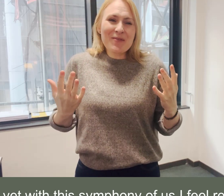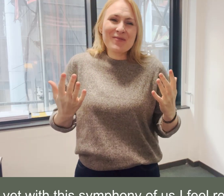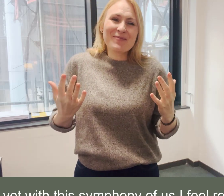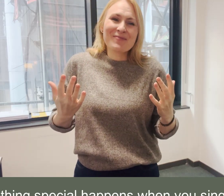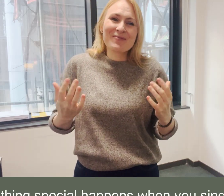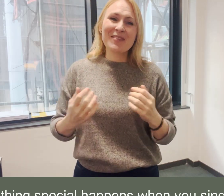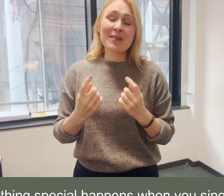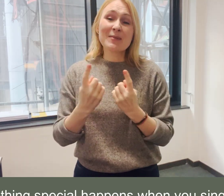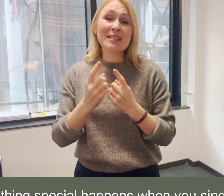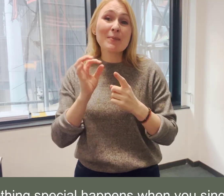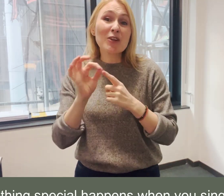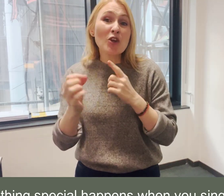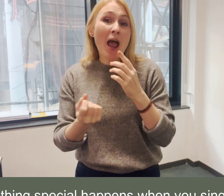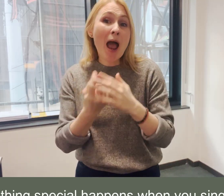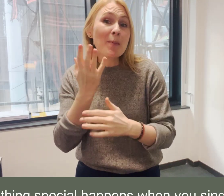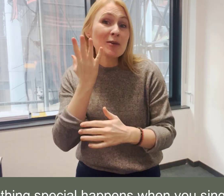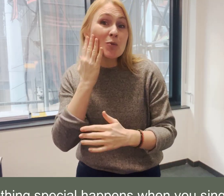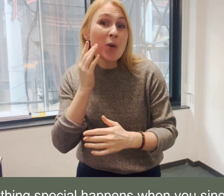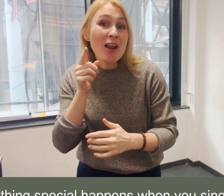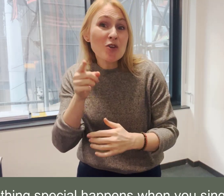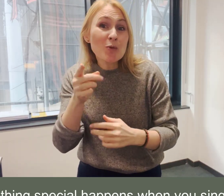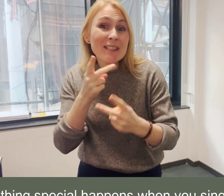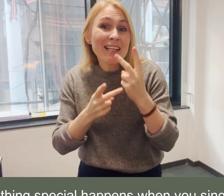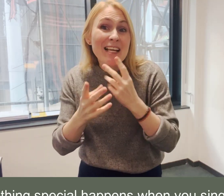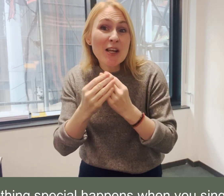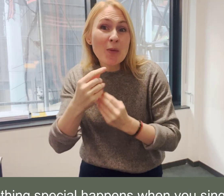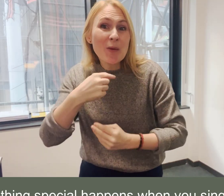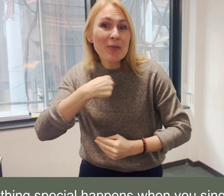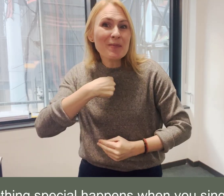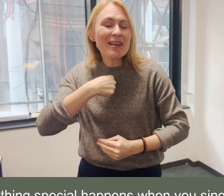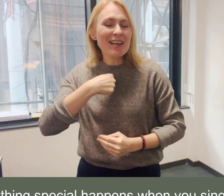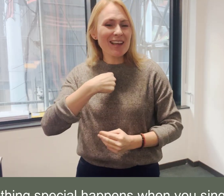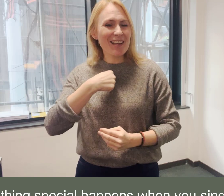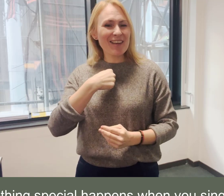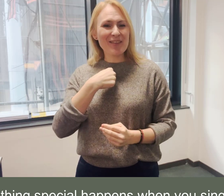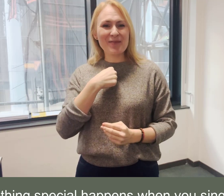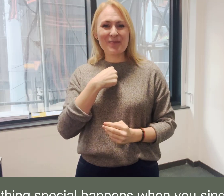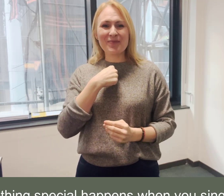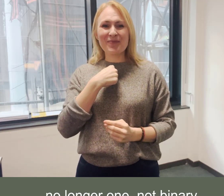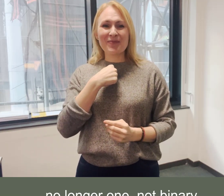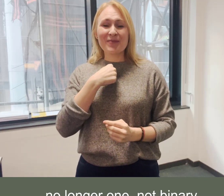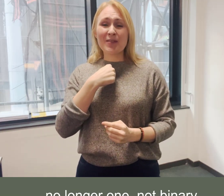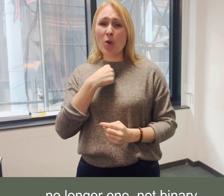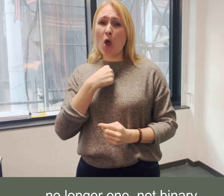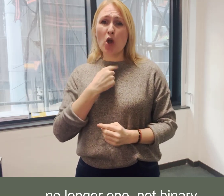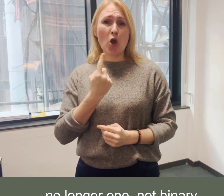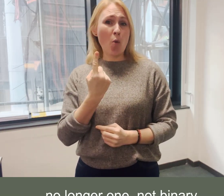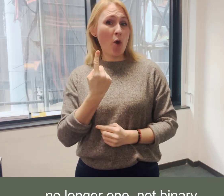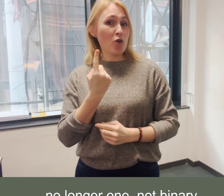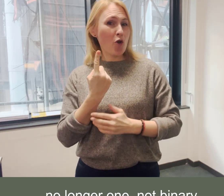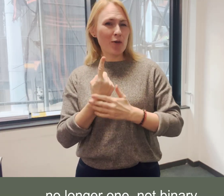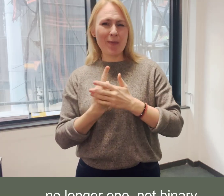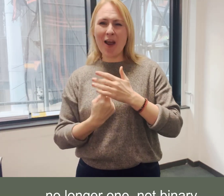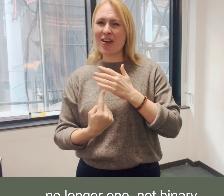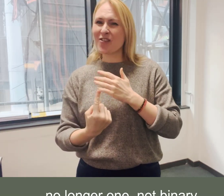Something special happens when you sing with me No longer one, binary